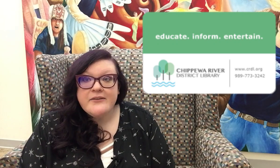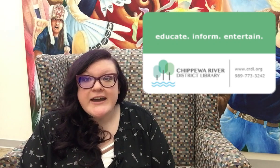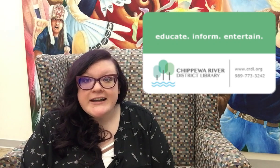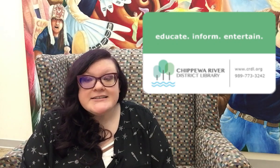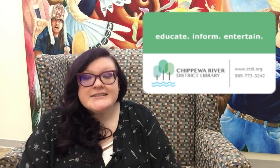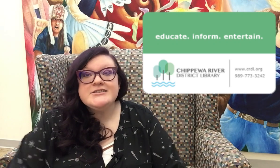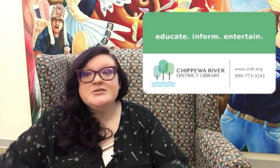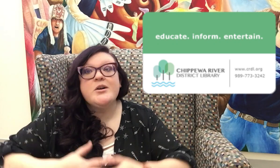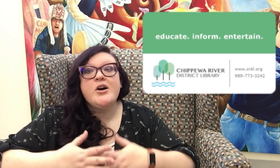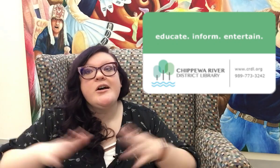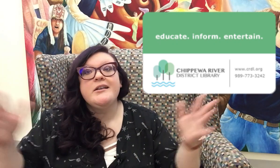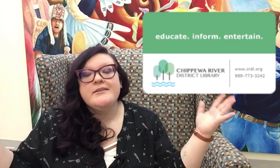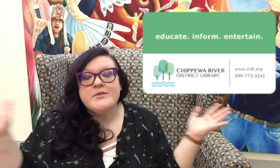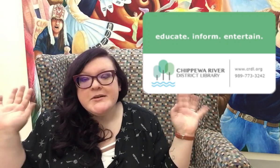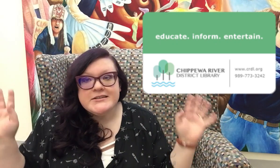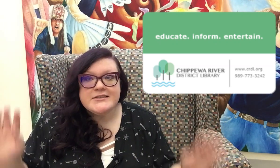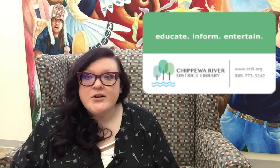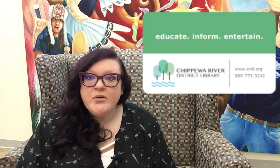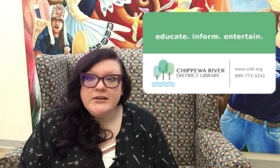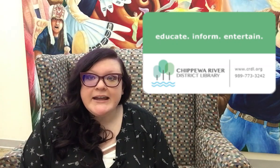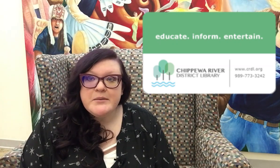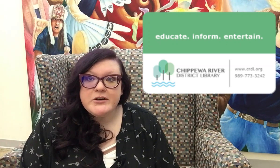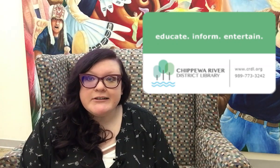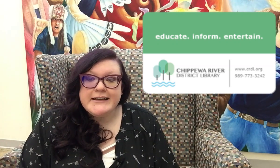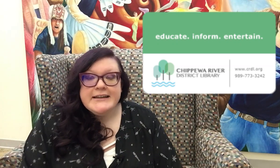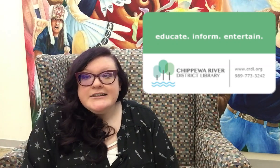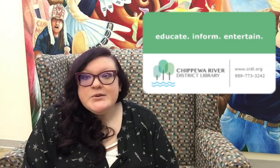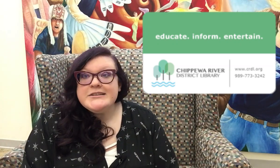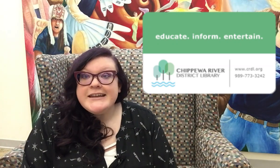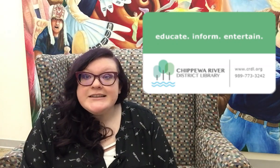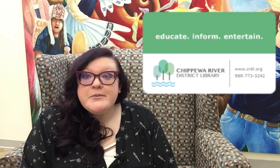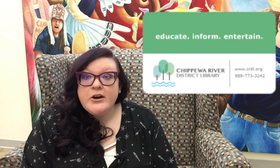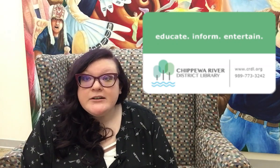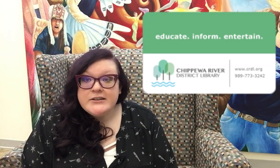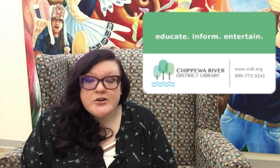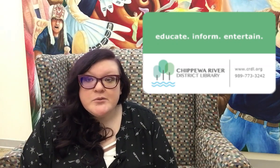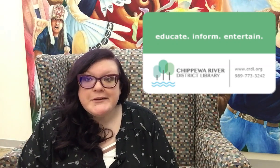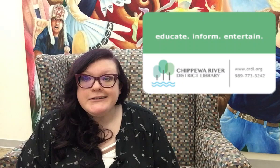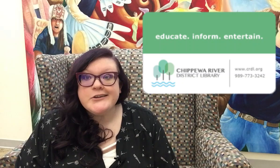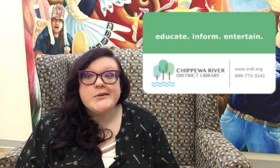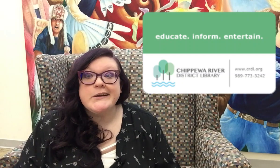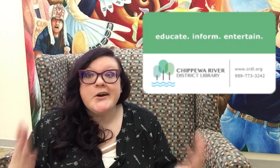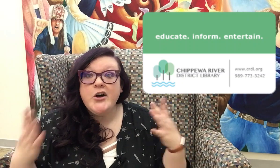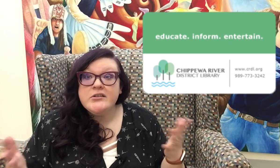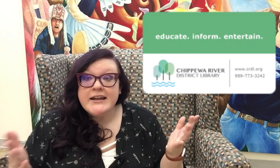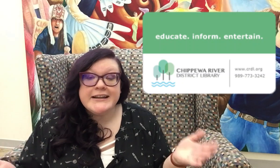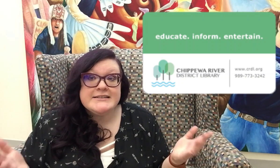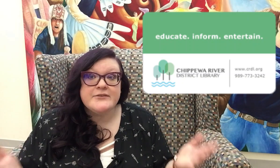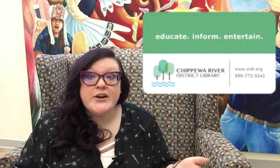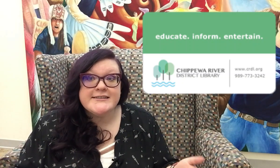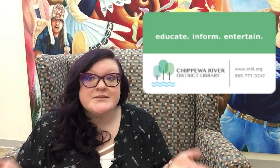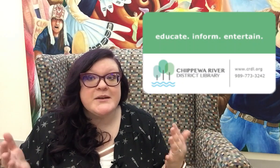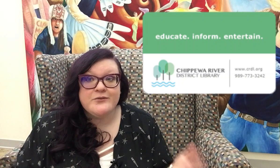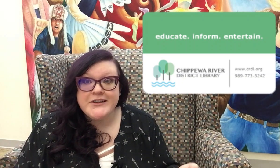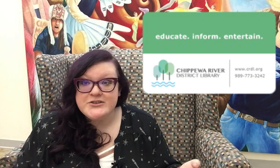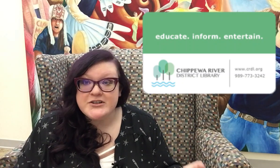have access to all of the books in the whole library. You can take them all home and go on all kinds of awesome adventures